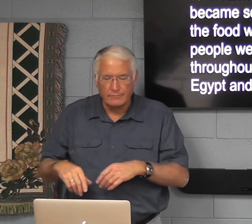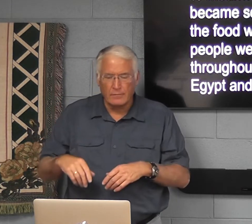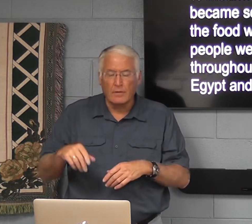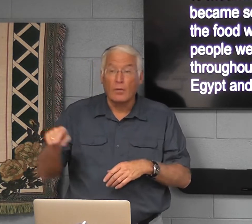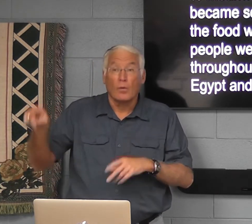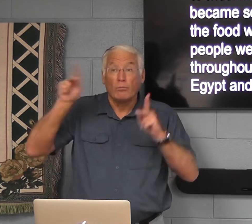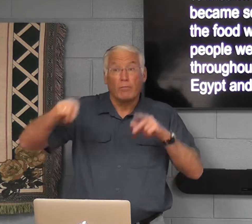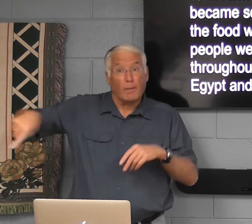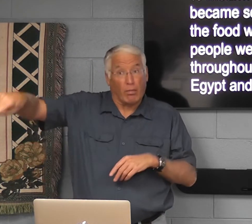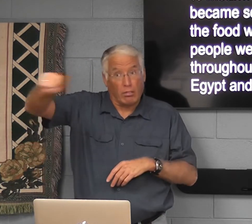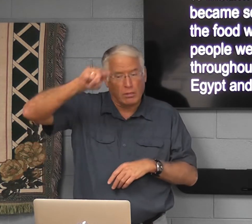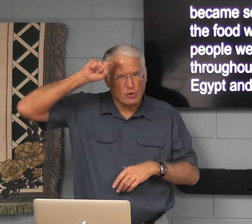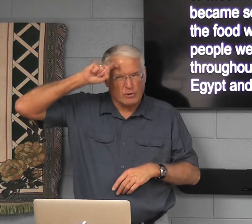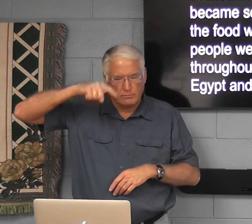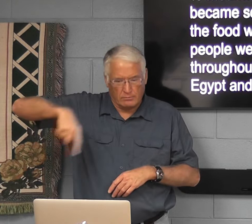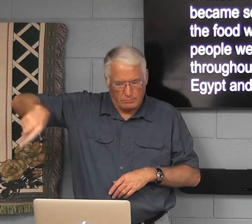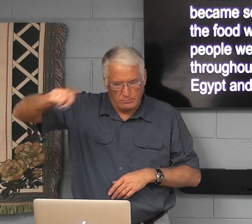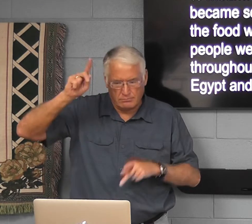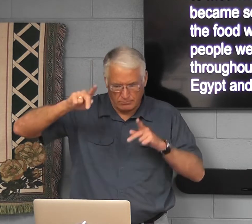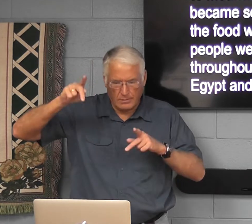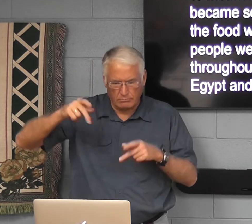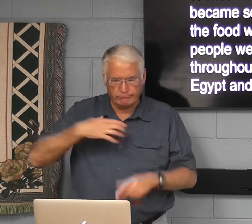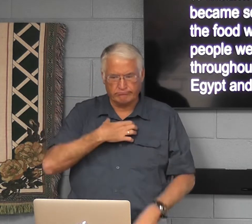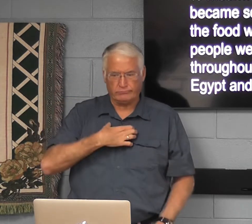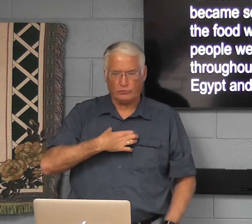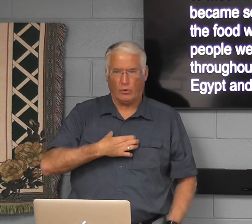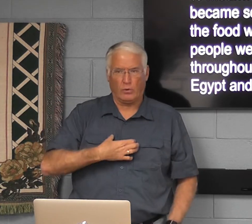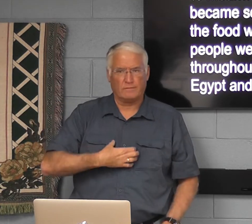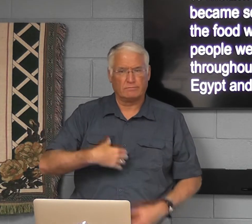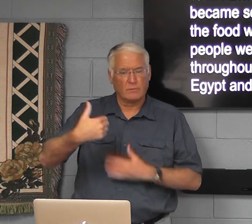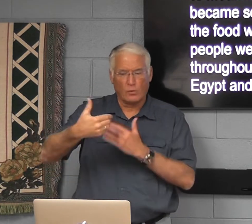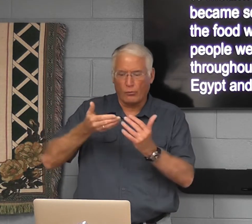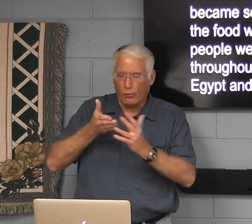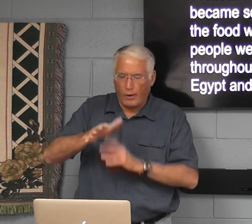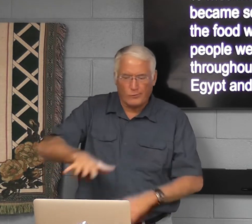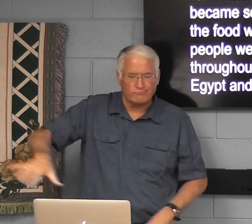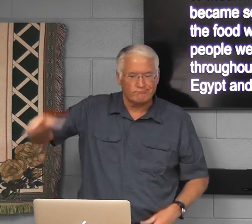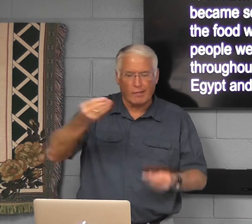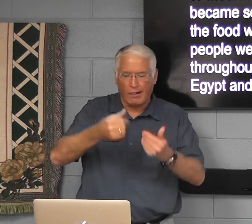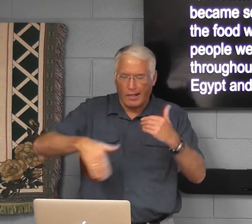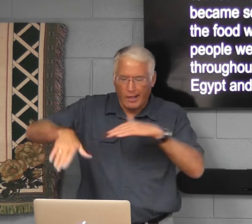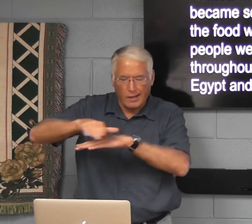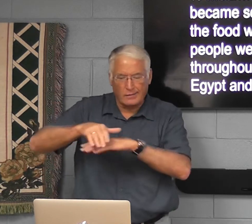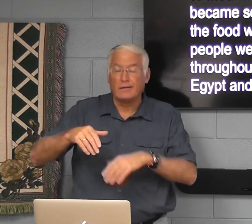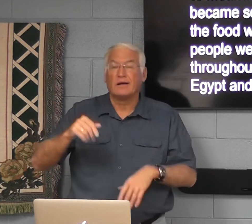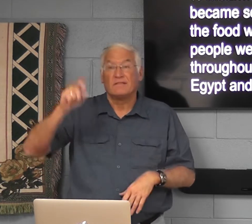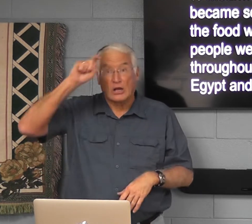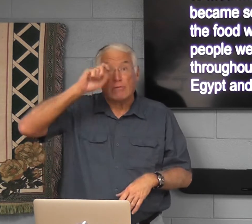And the people were starving throughout the lands of Egypt and Canaan and